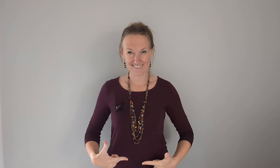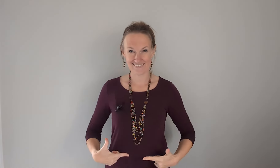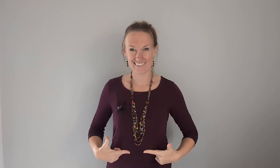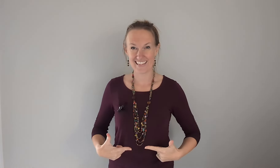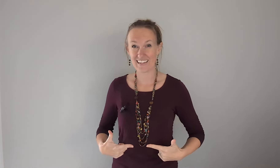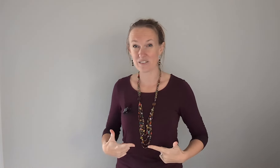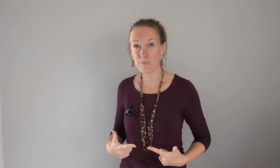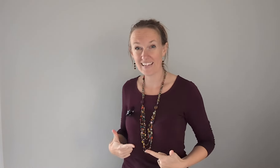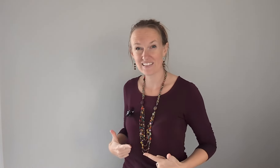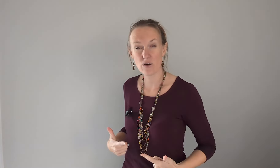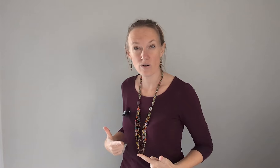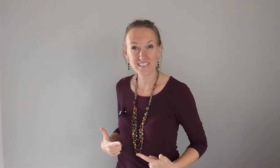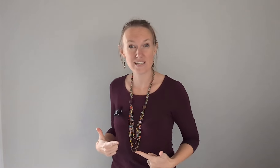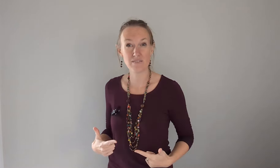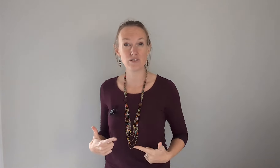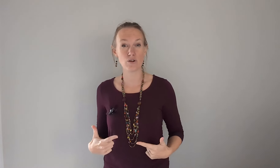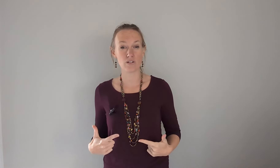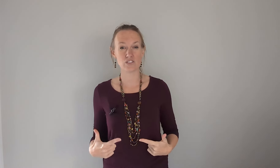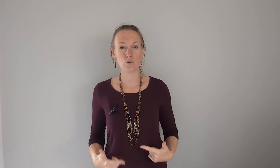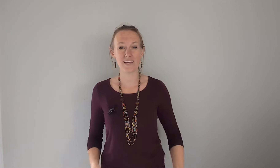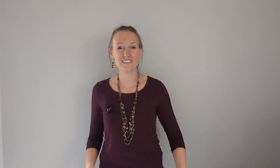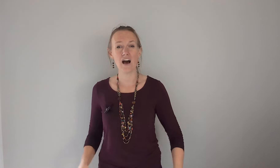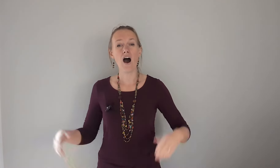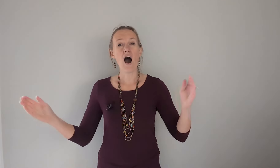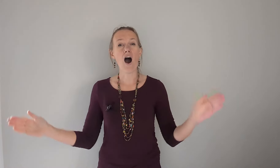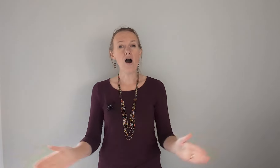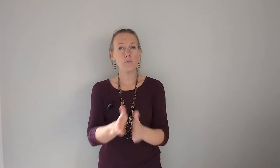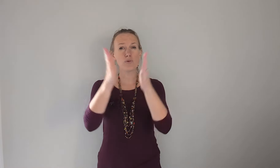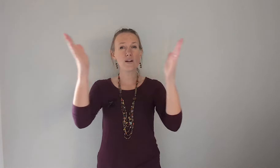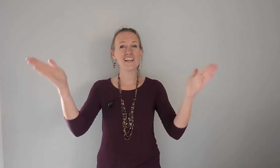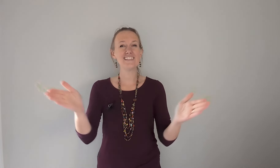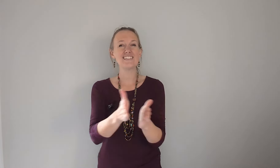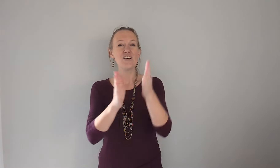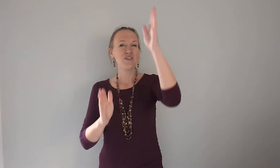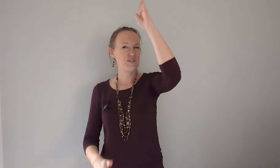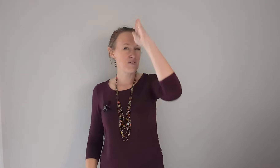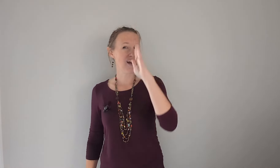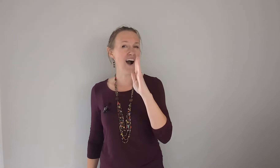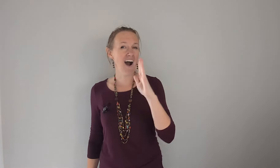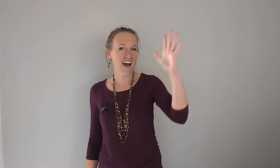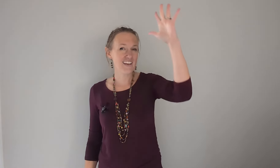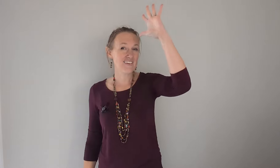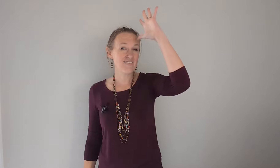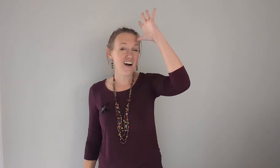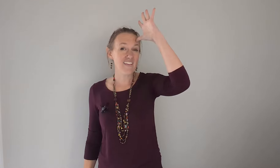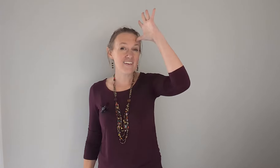and then goes back to the chorus and we do the chorus twice all praise to god the father